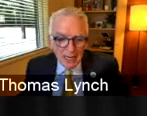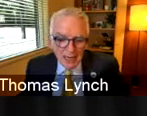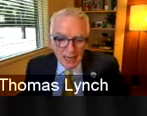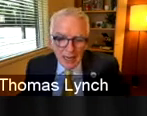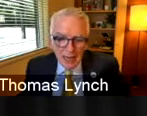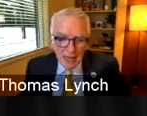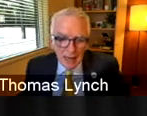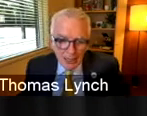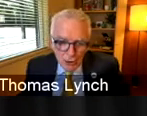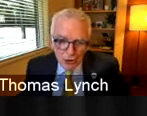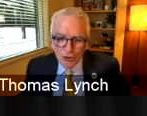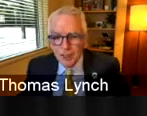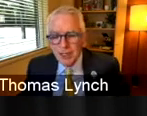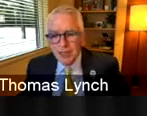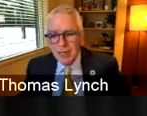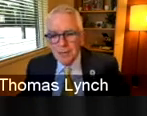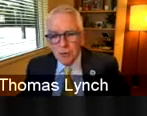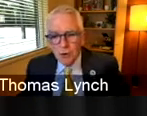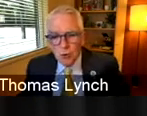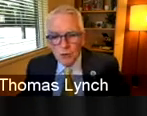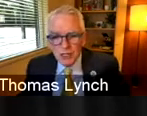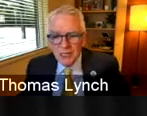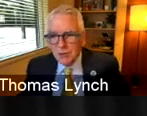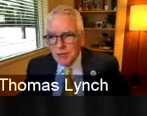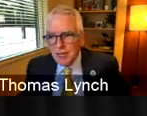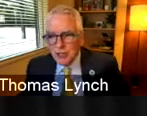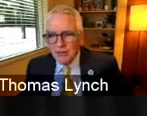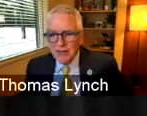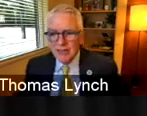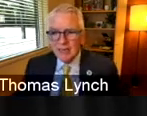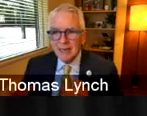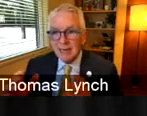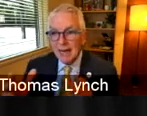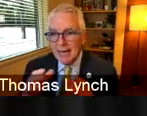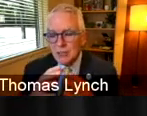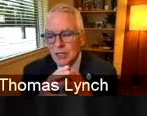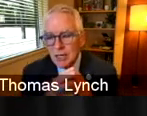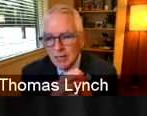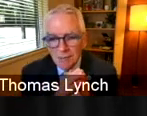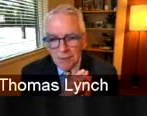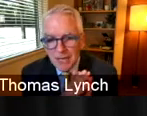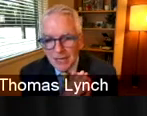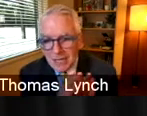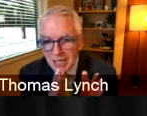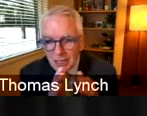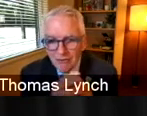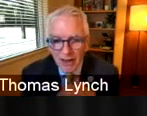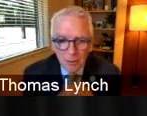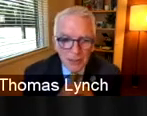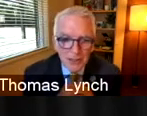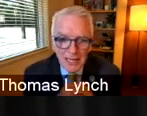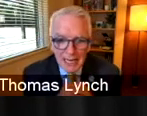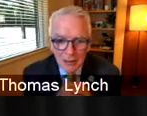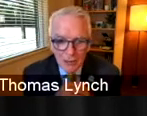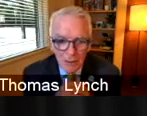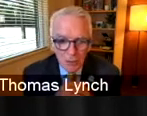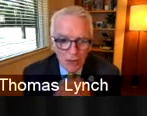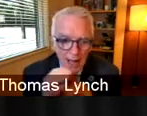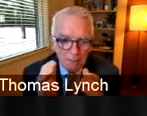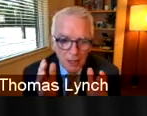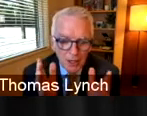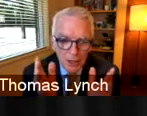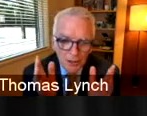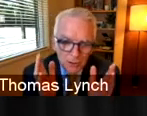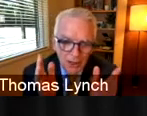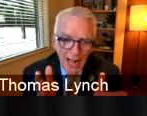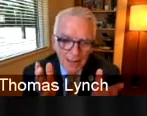an intern who was dealing with HIV and AIDS in the clinical environment. And I remember